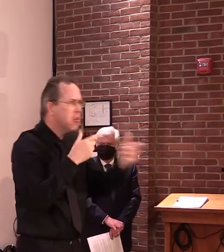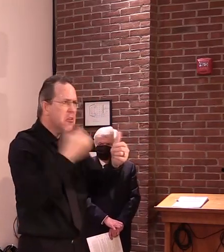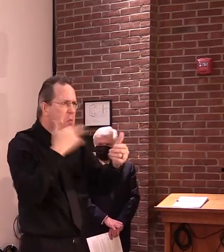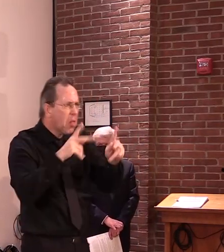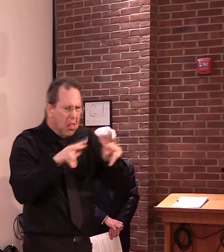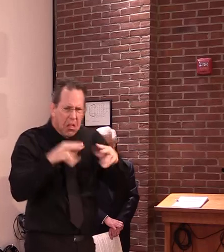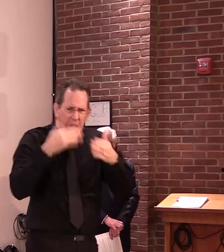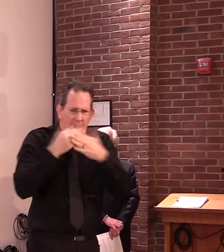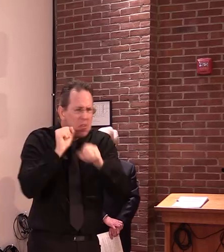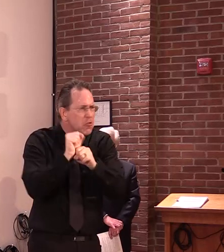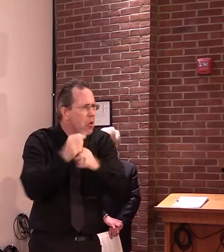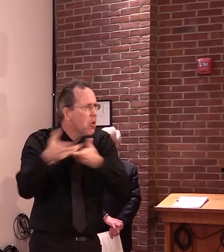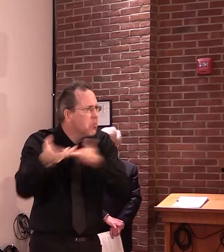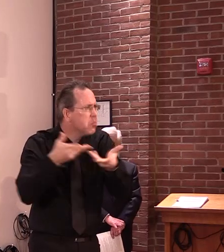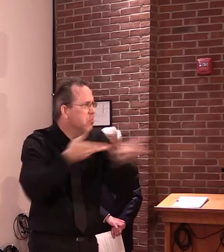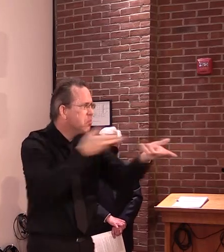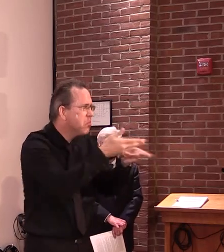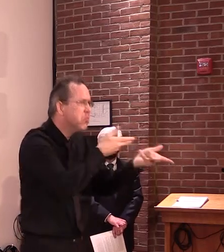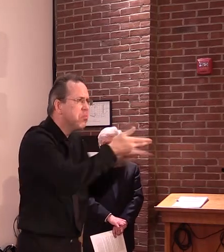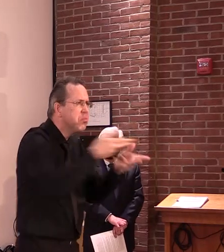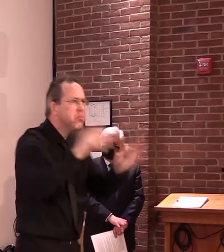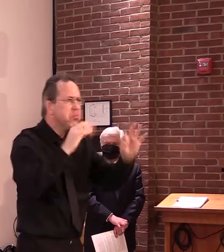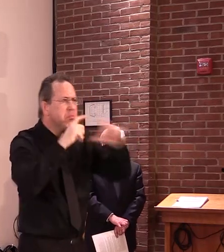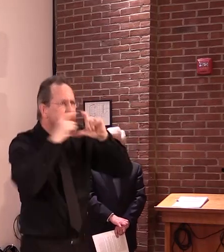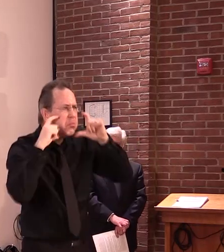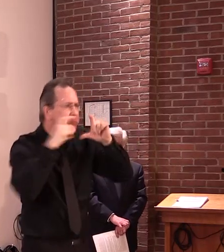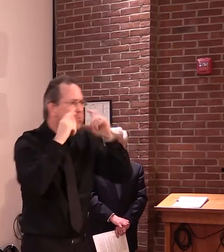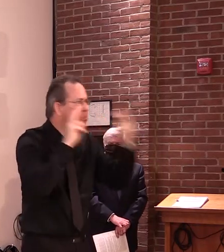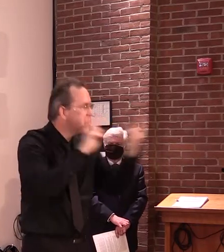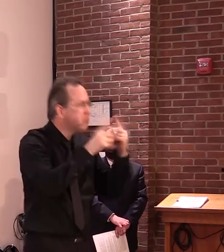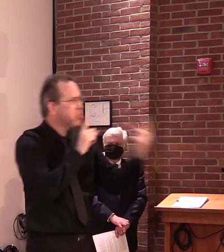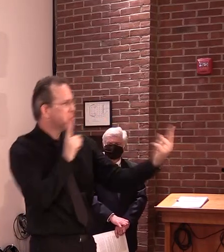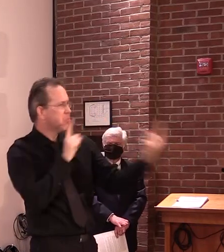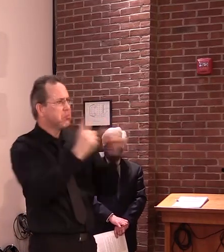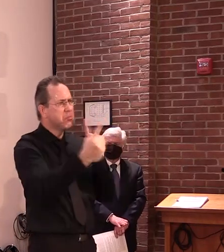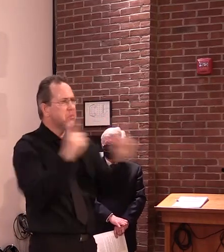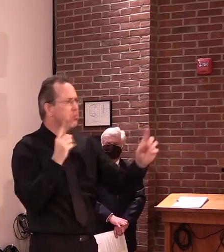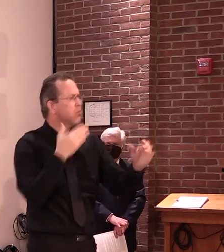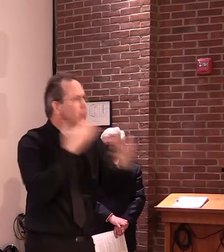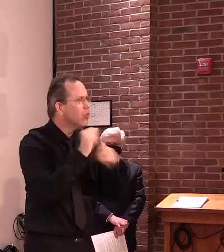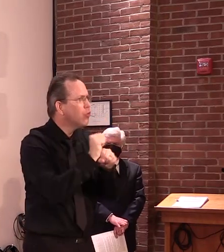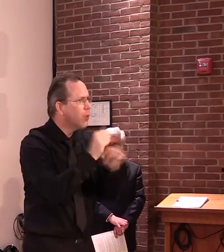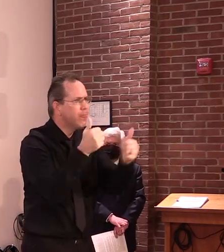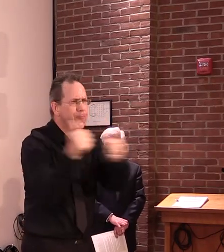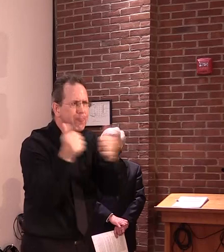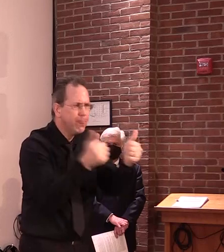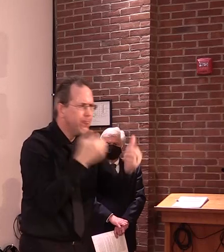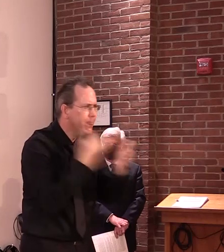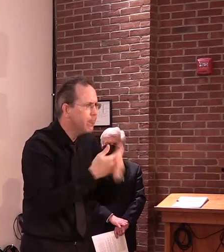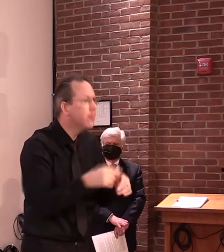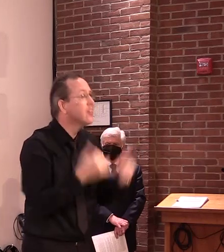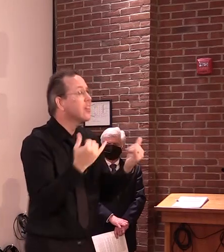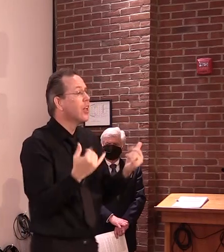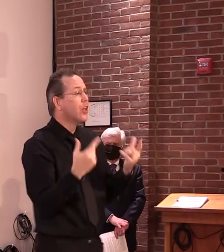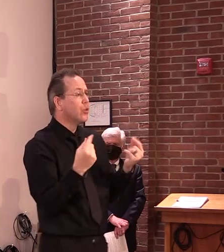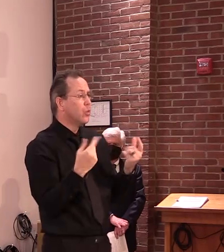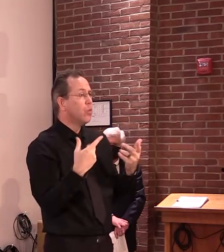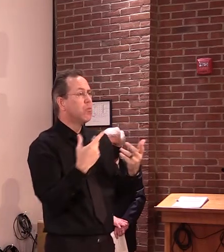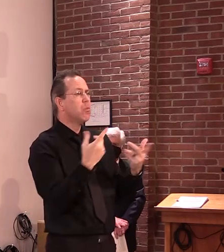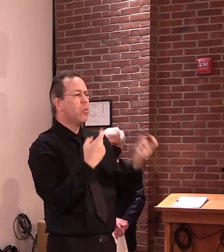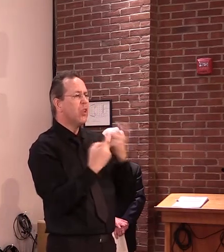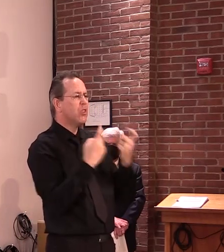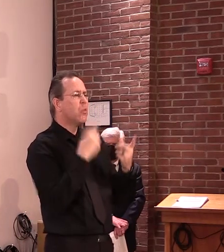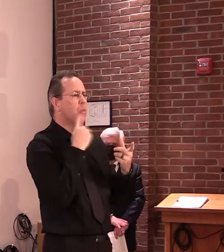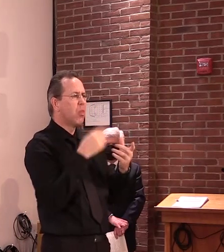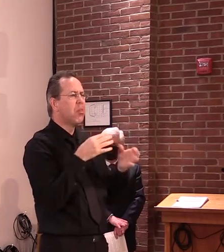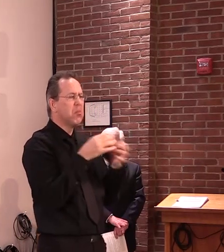receiving from them. Following are some basic guidelines from those questions about when, where and how to wear a